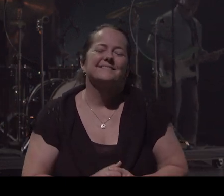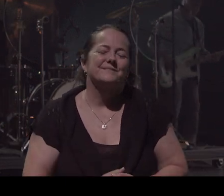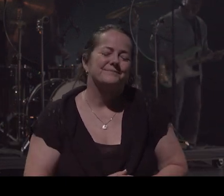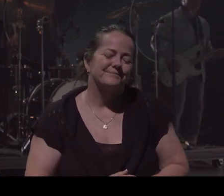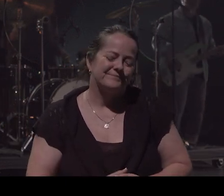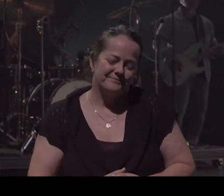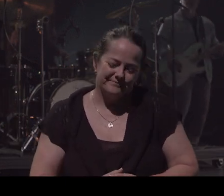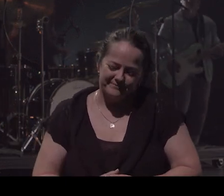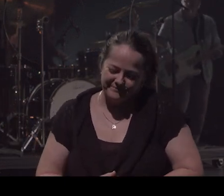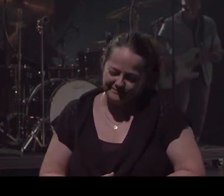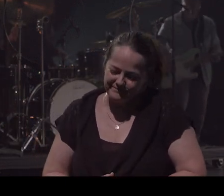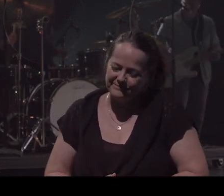Yeah.